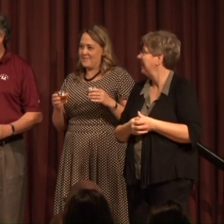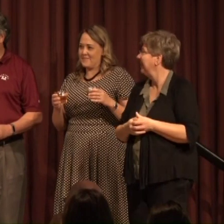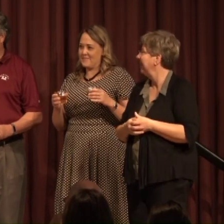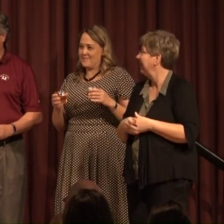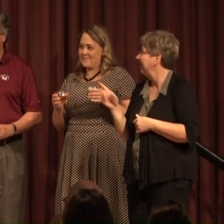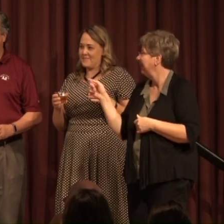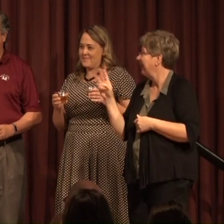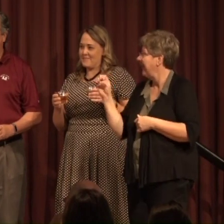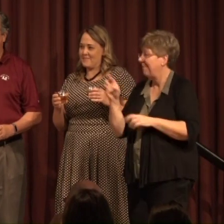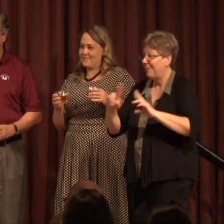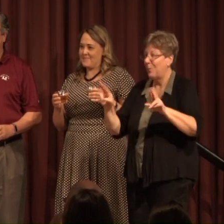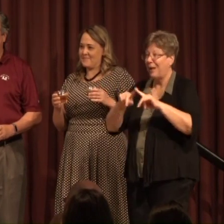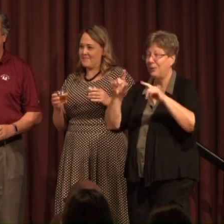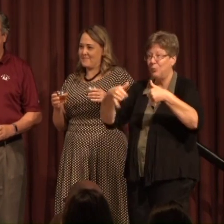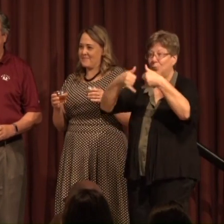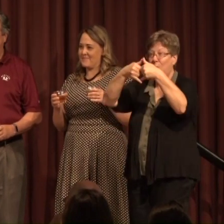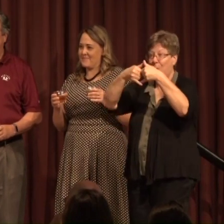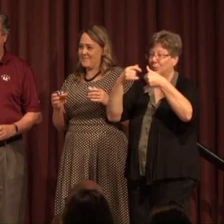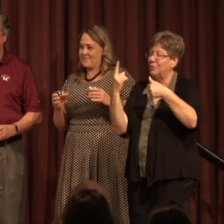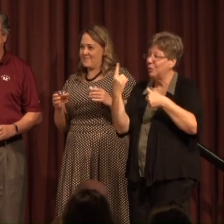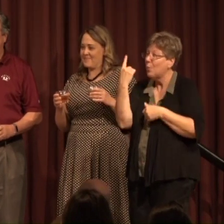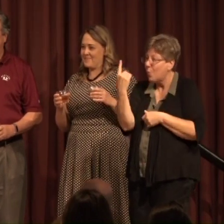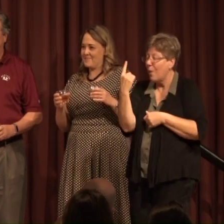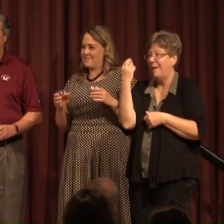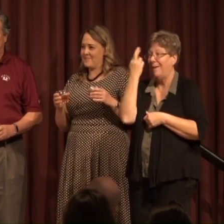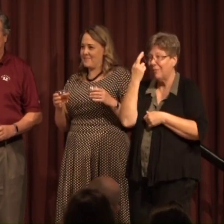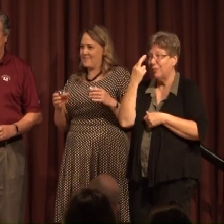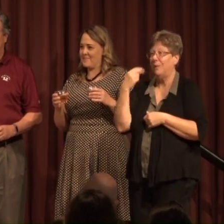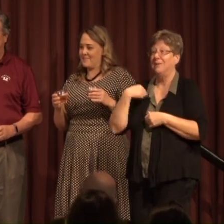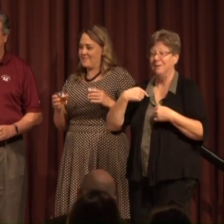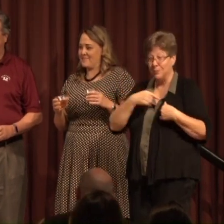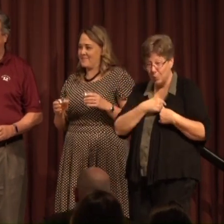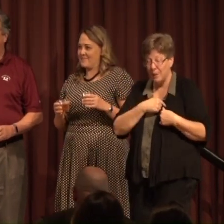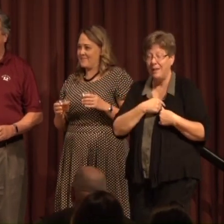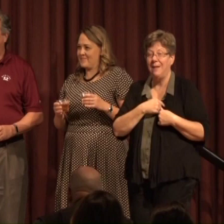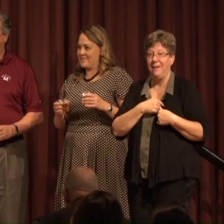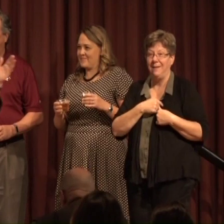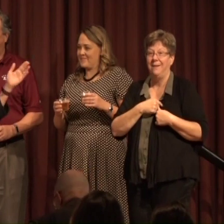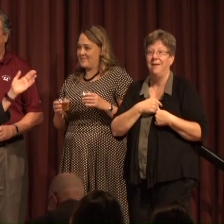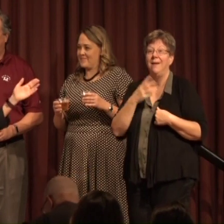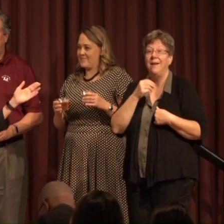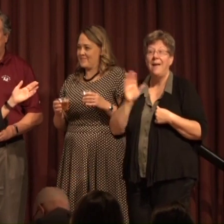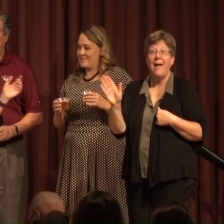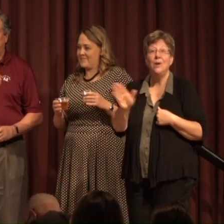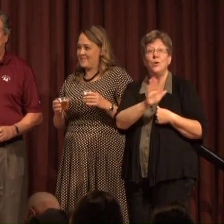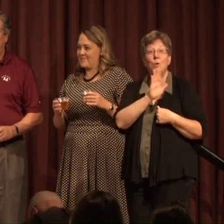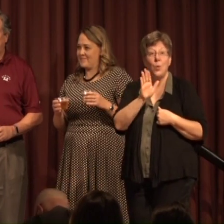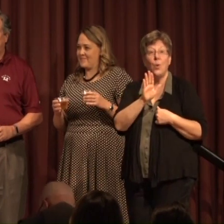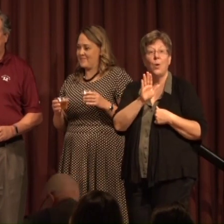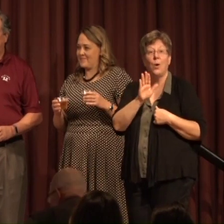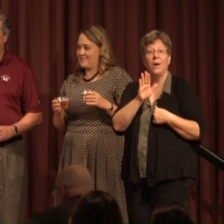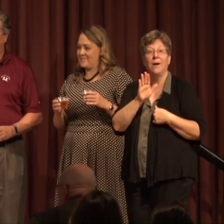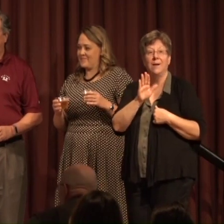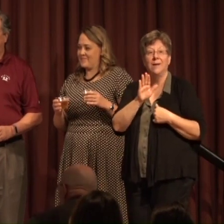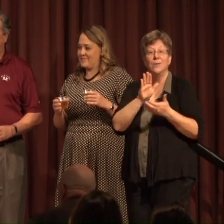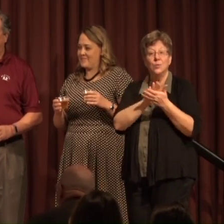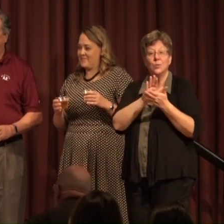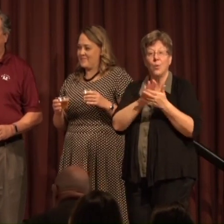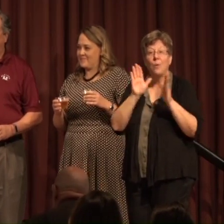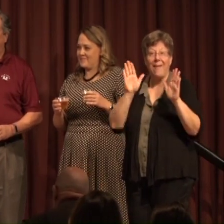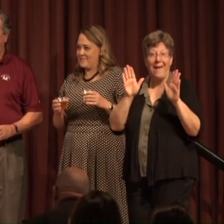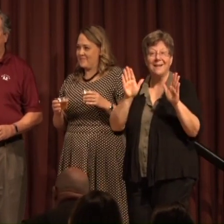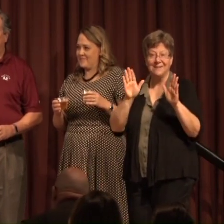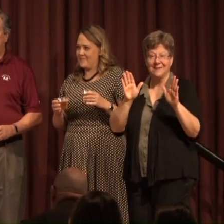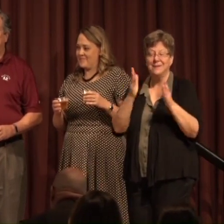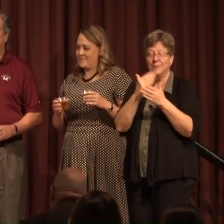Be ready to toast You're one of the reasons We the university and your academic excellence will be part of this toast